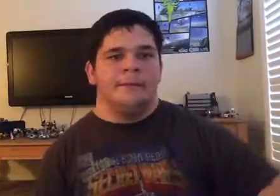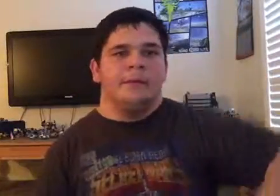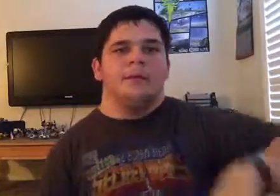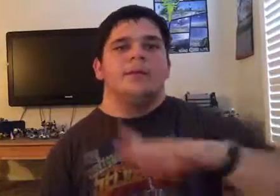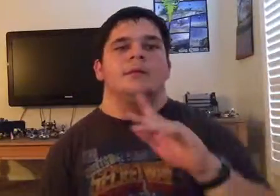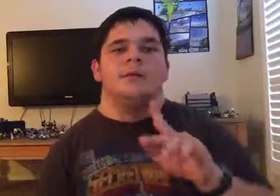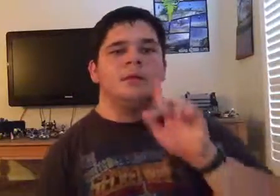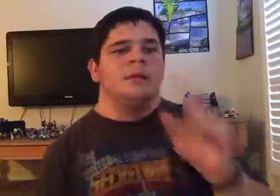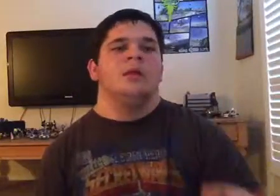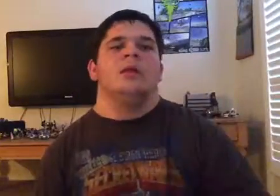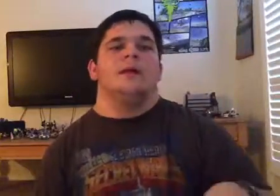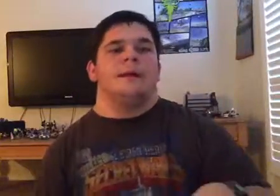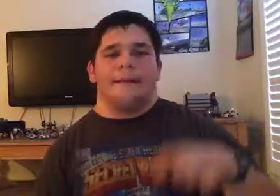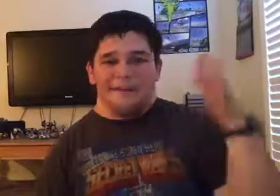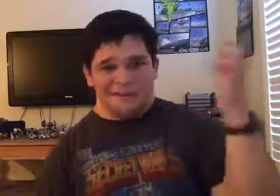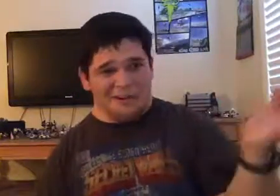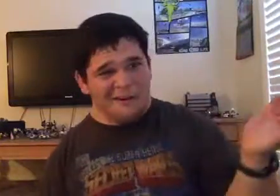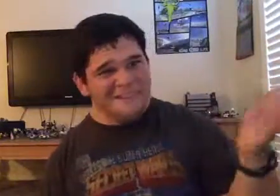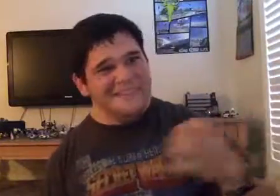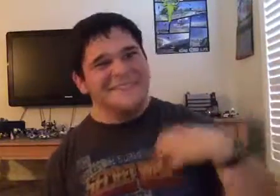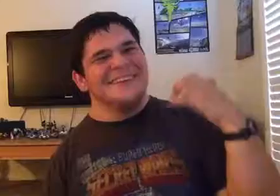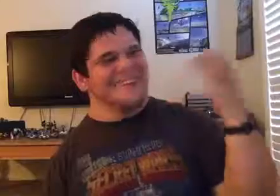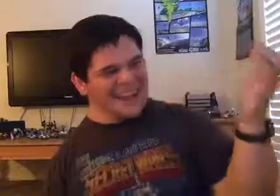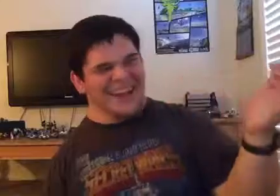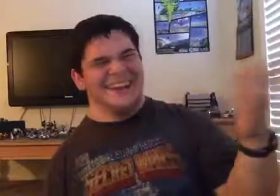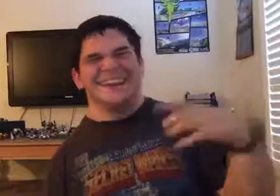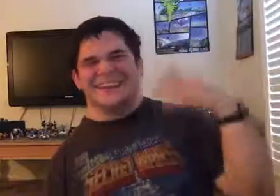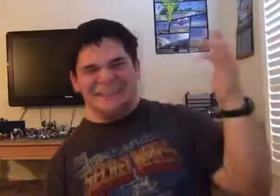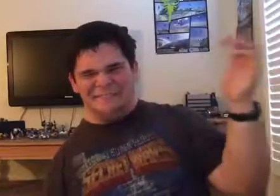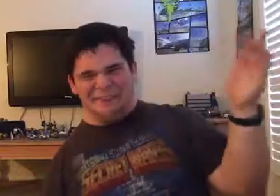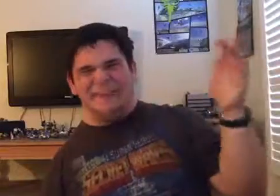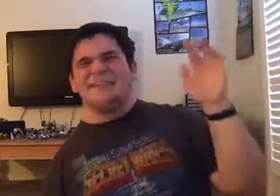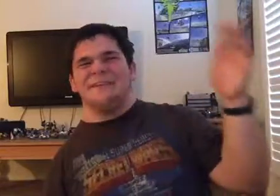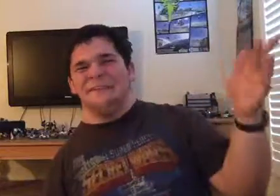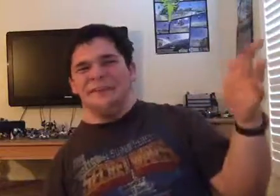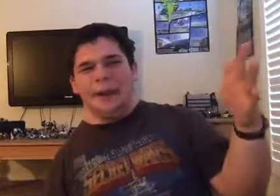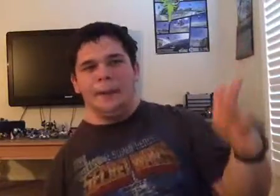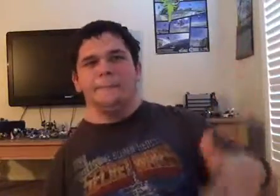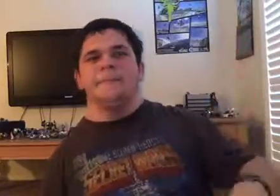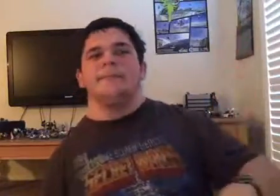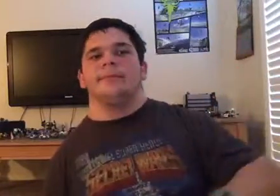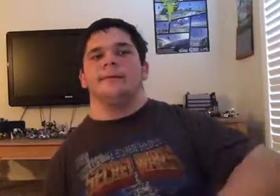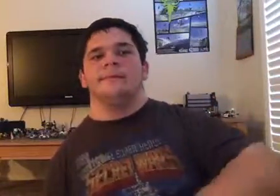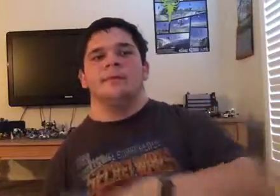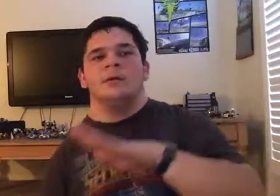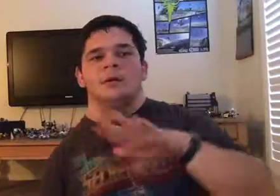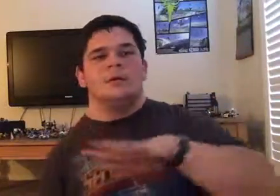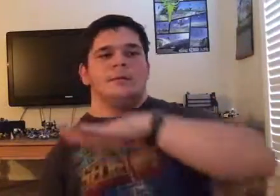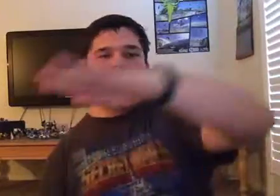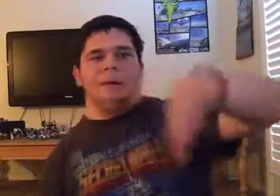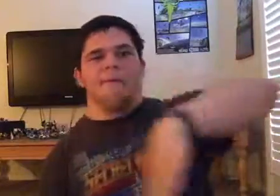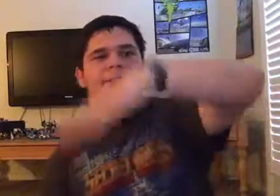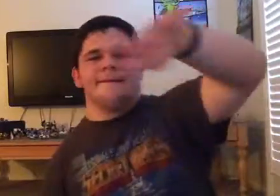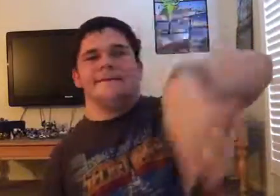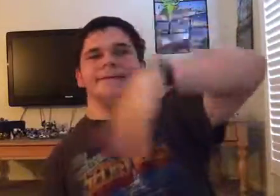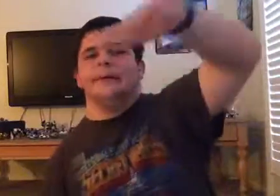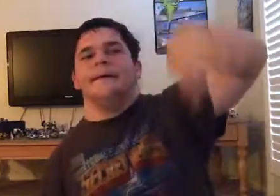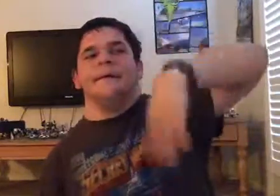I had to record this video again because I forgot this one time, so somewhere in the